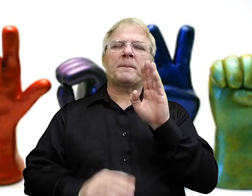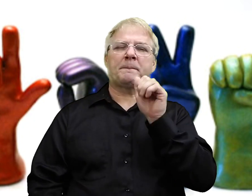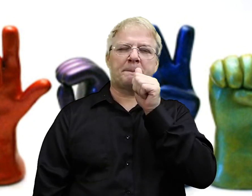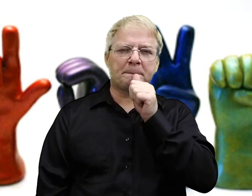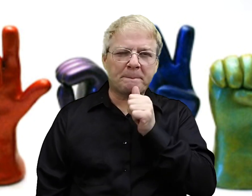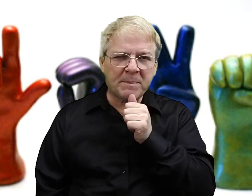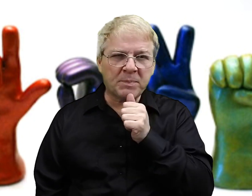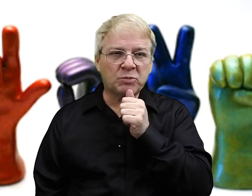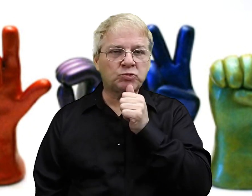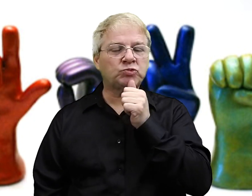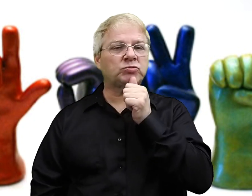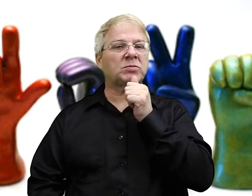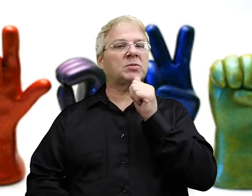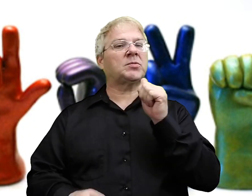So, be patient.